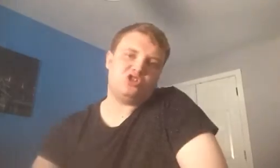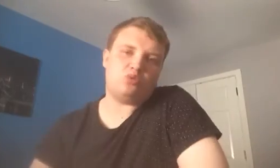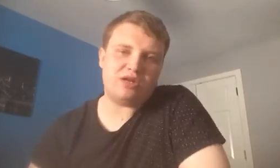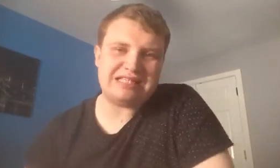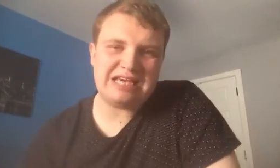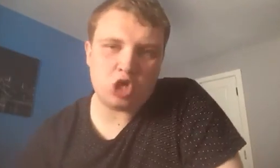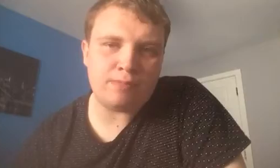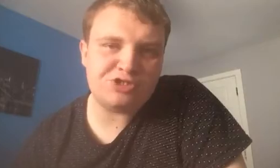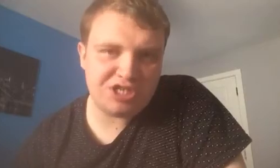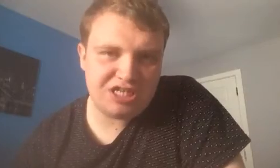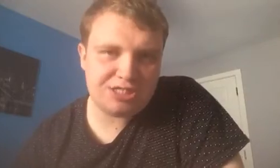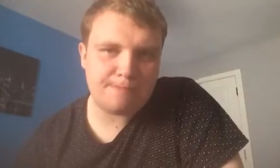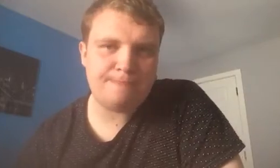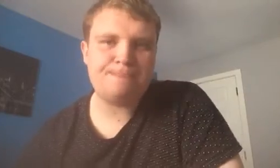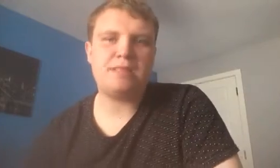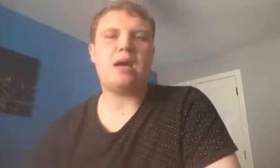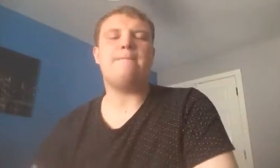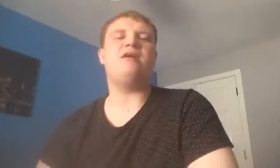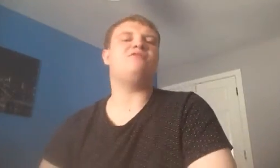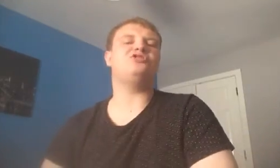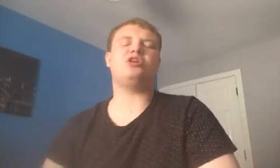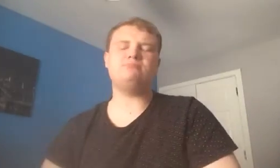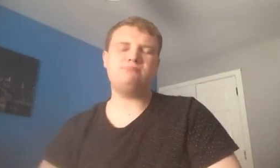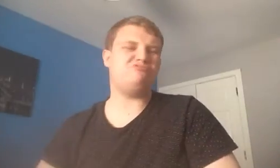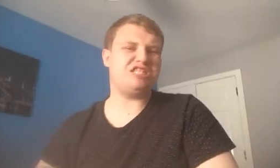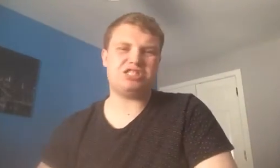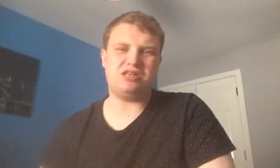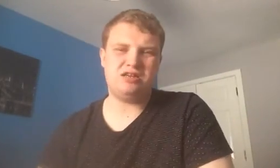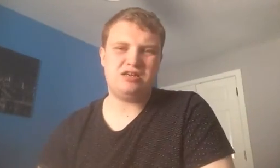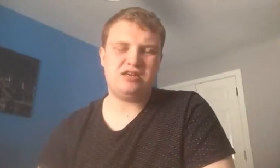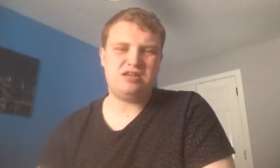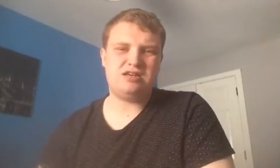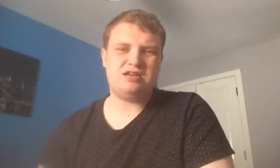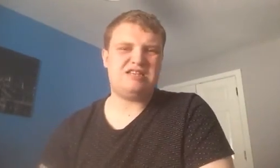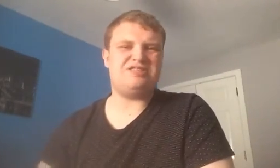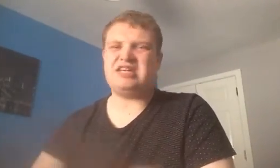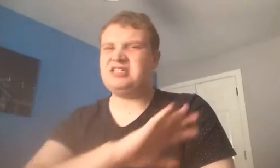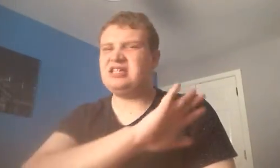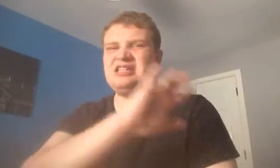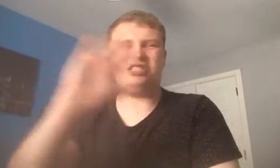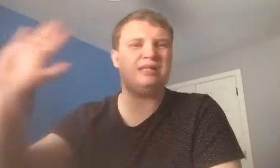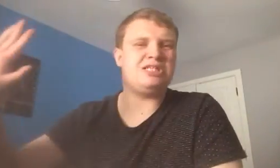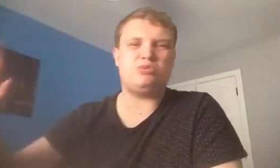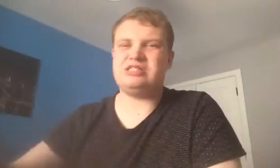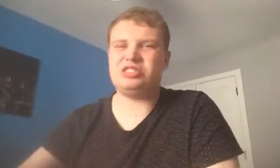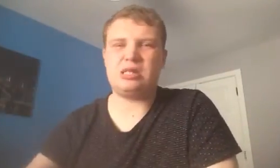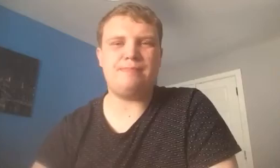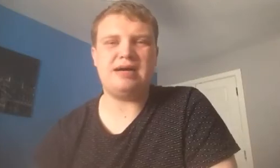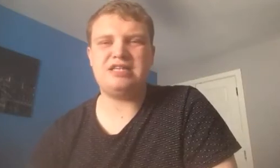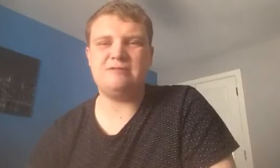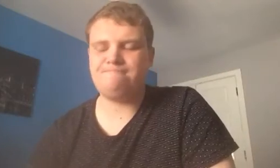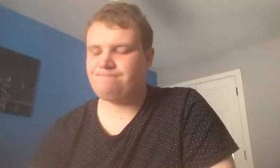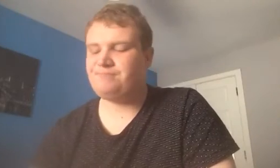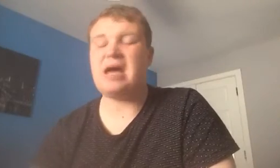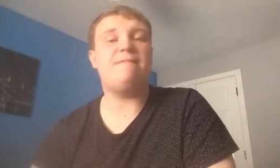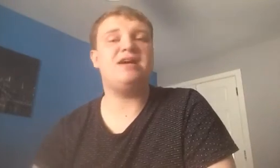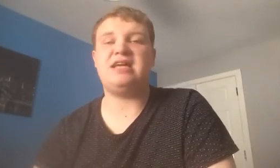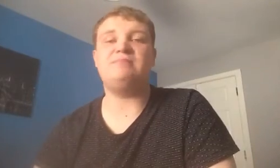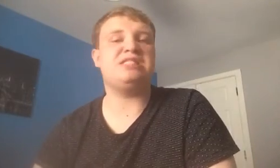years are one to take opportunities. But for some reason, you decided that this one slipped by. I'm very, I'm